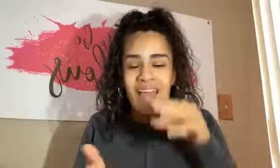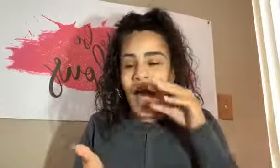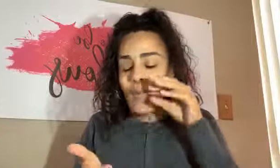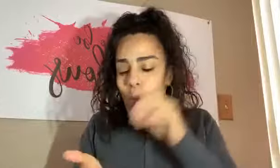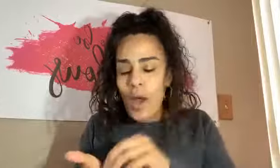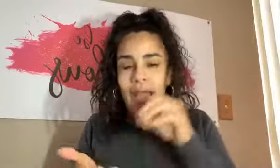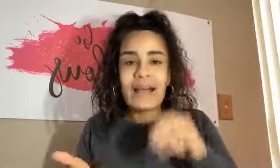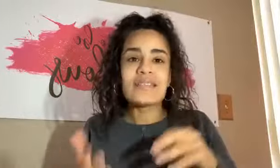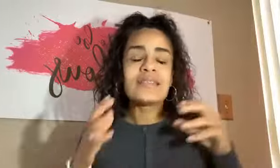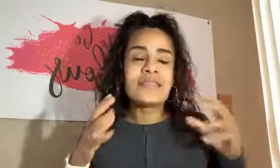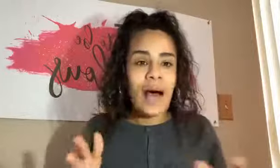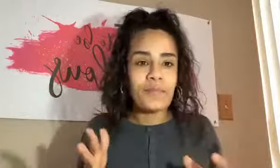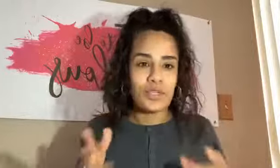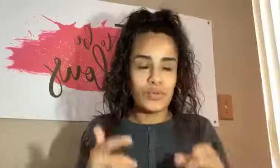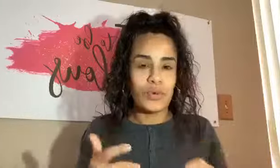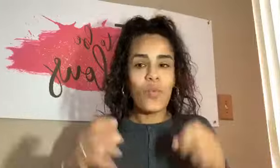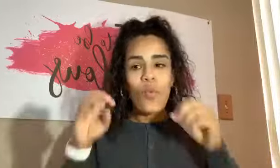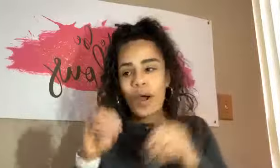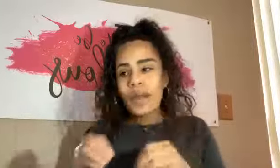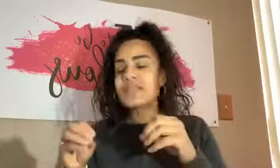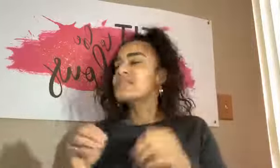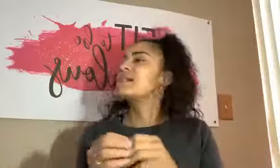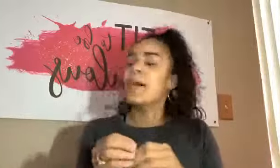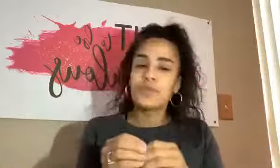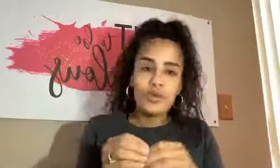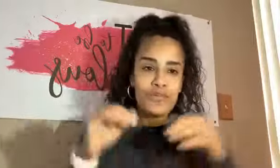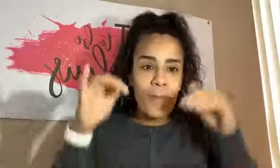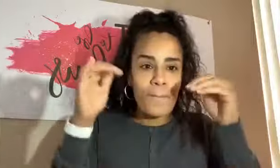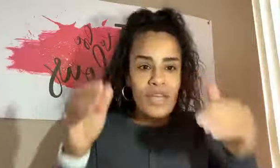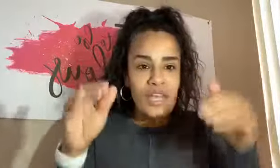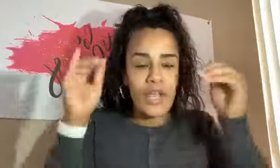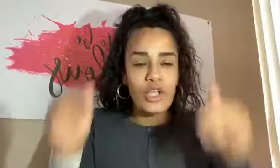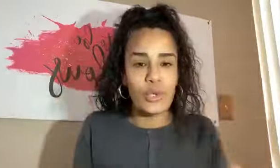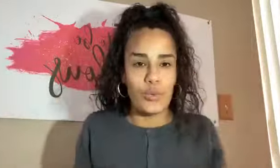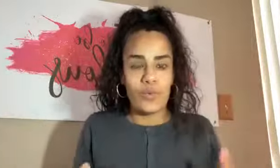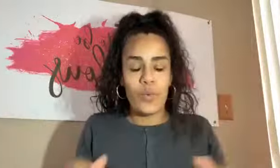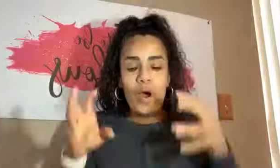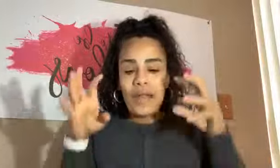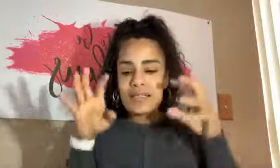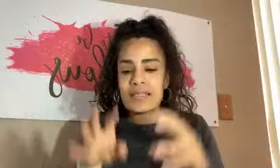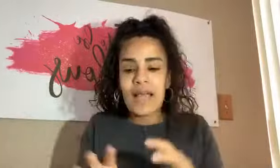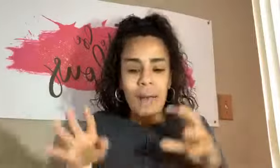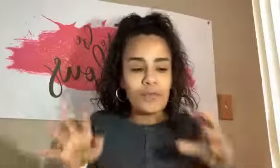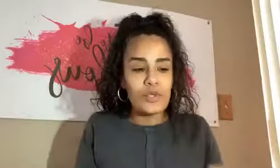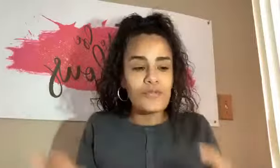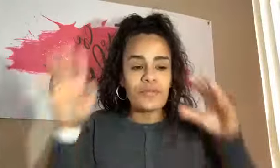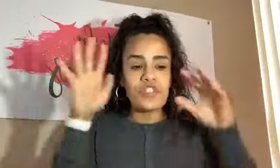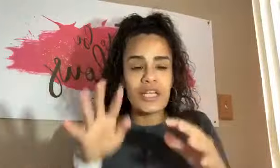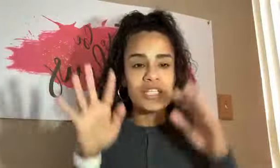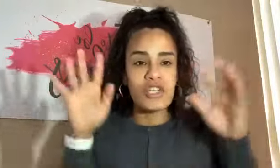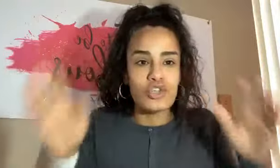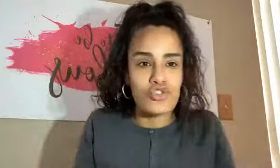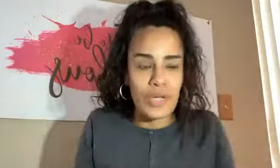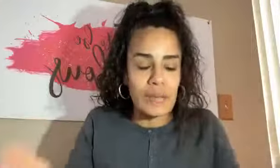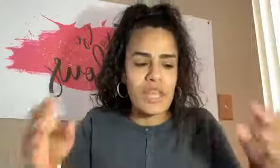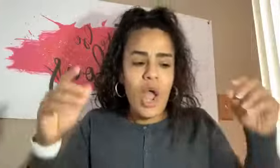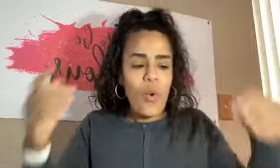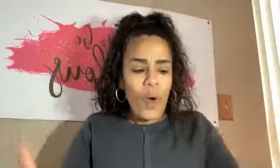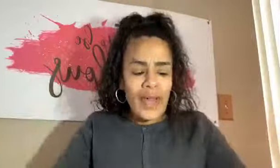And what has stopped you? What has stopped you from being you? What has stopped you from chasing your dreams? What